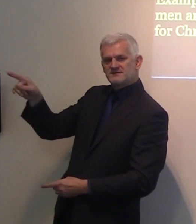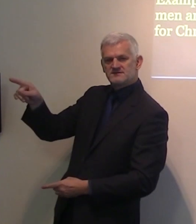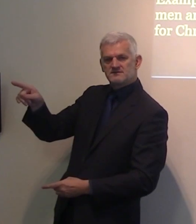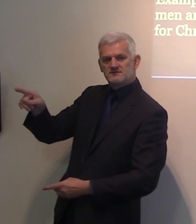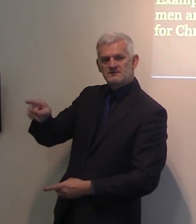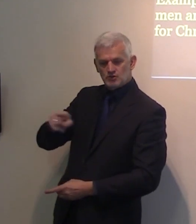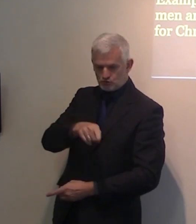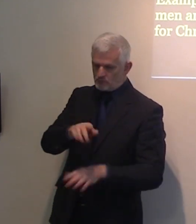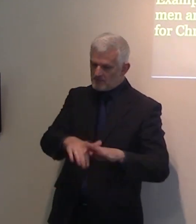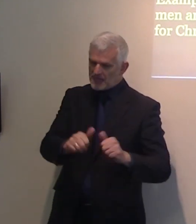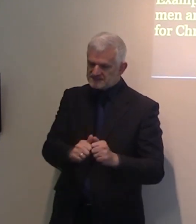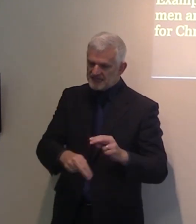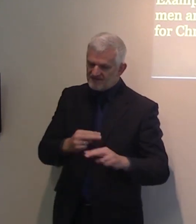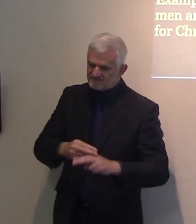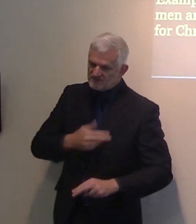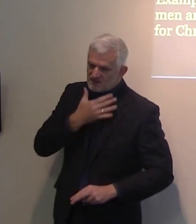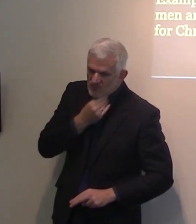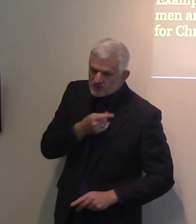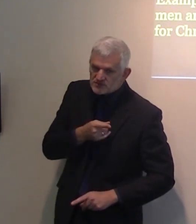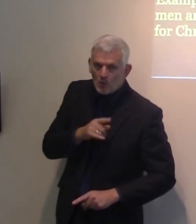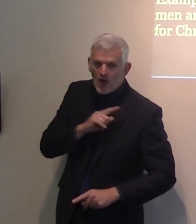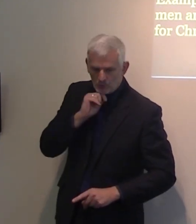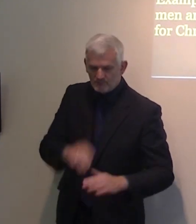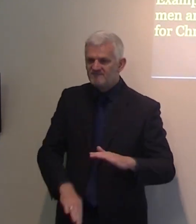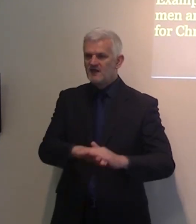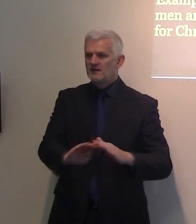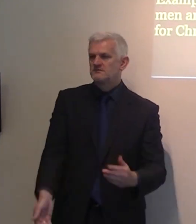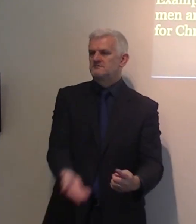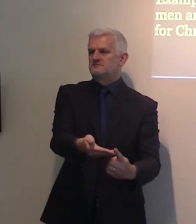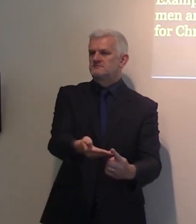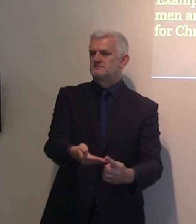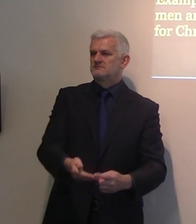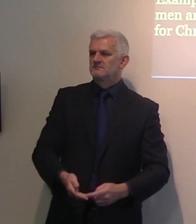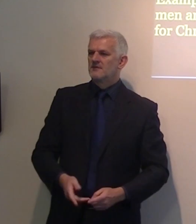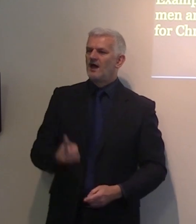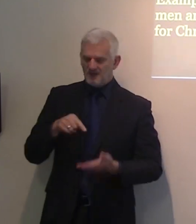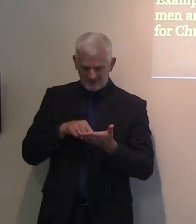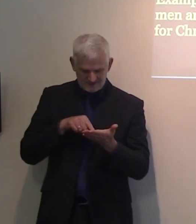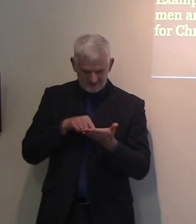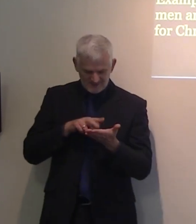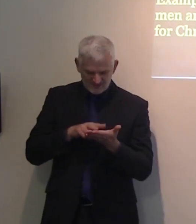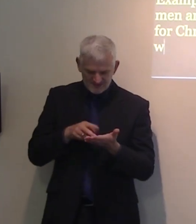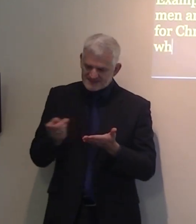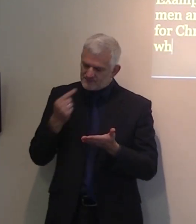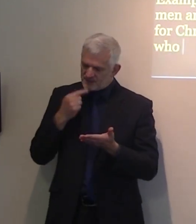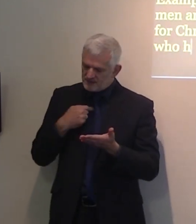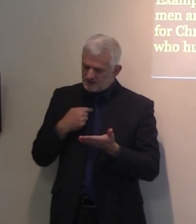So that's the, when Jesus said, you are the salt of the earth, that by representing the Lord Jesus Christ,